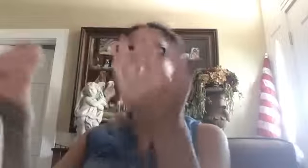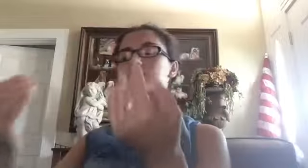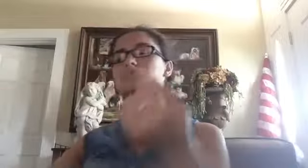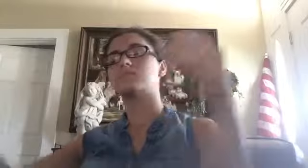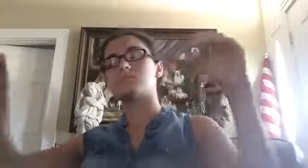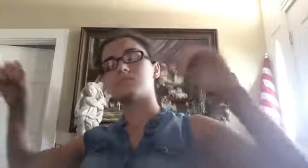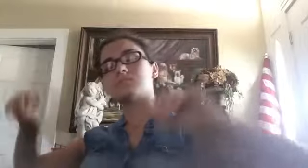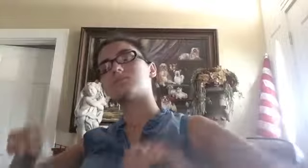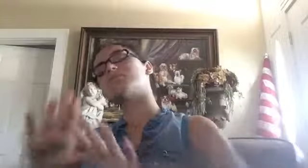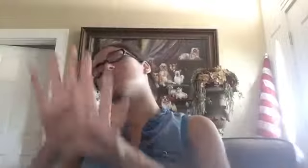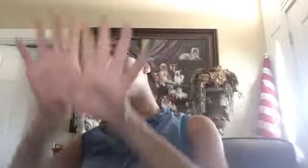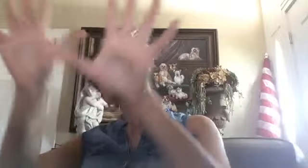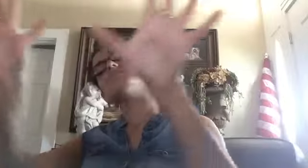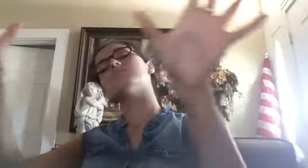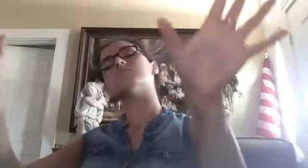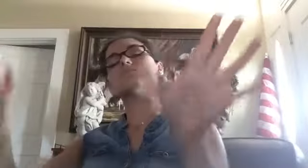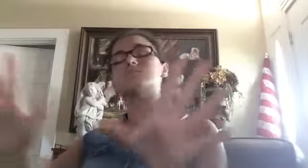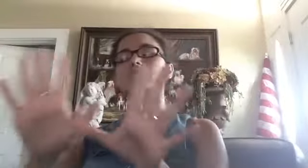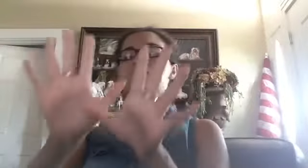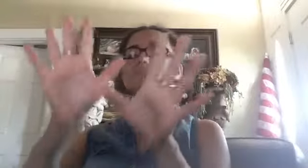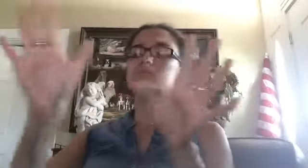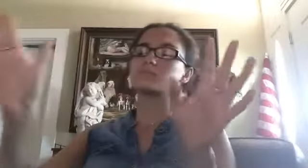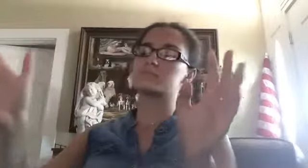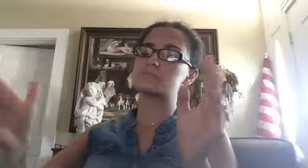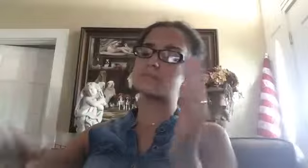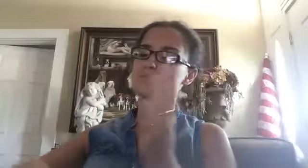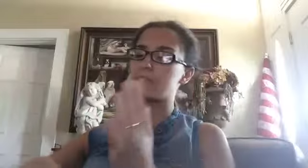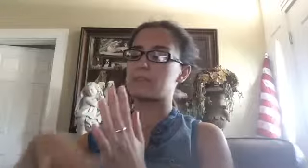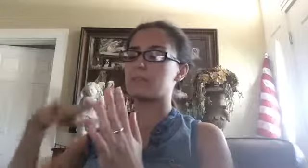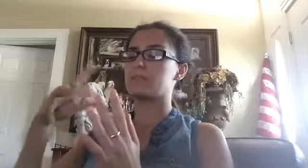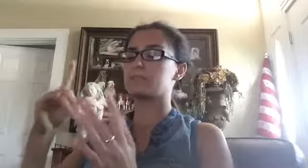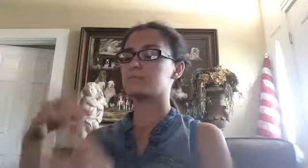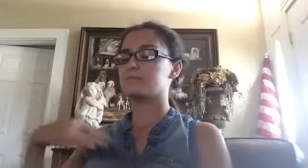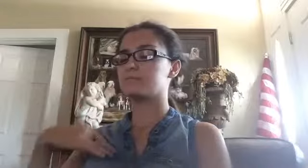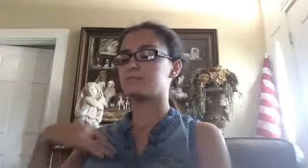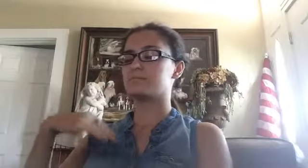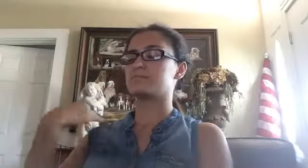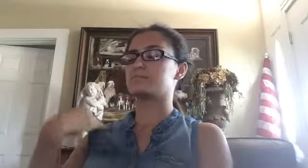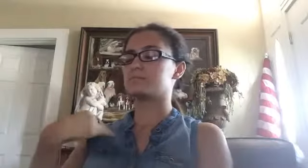come with your light, fill up my